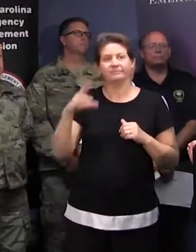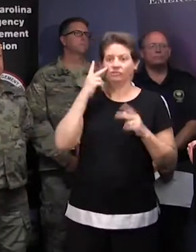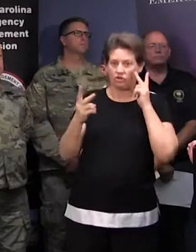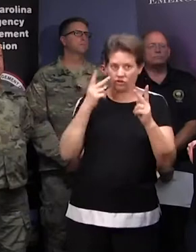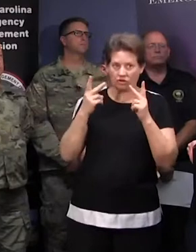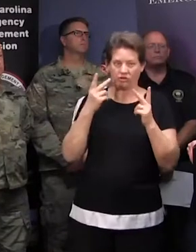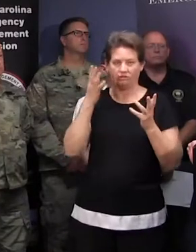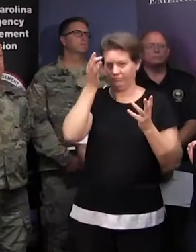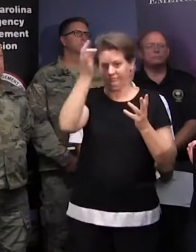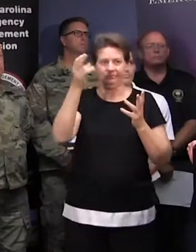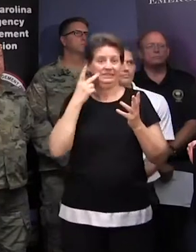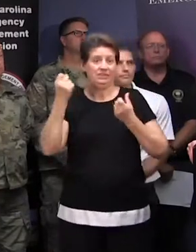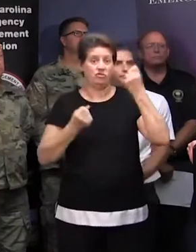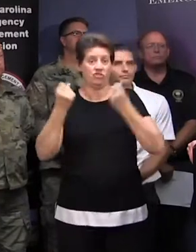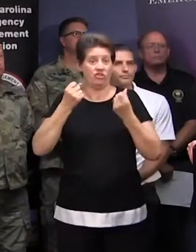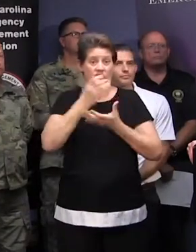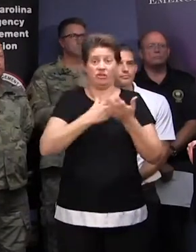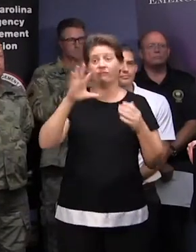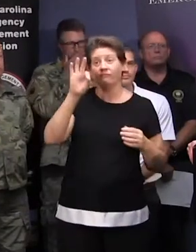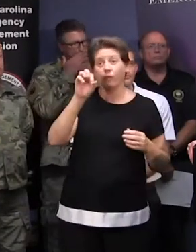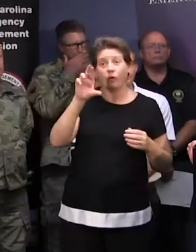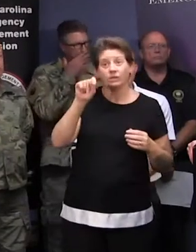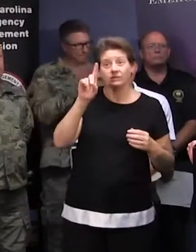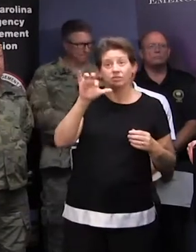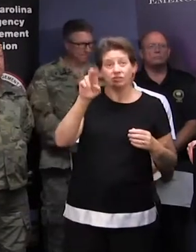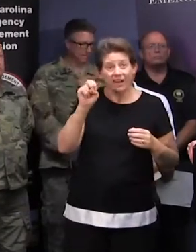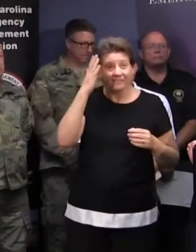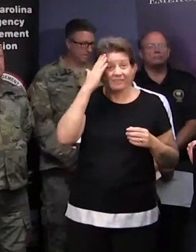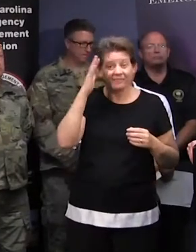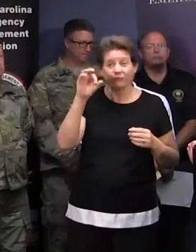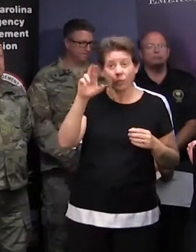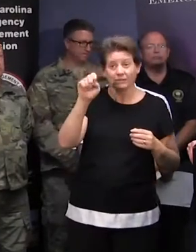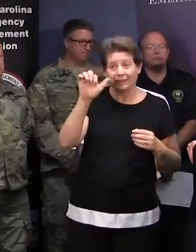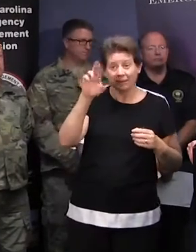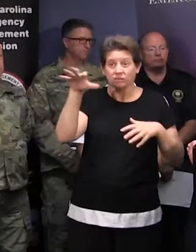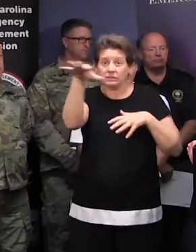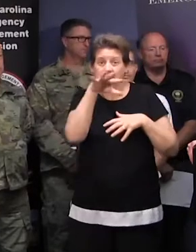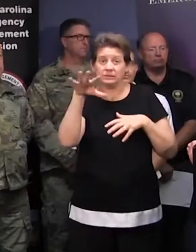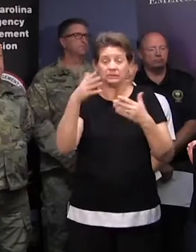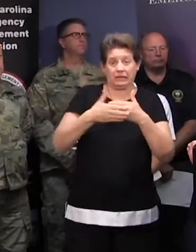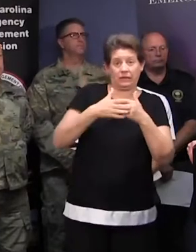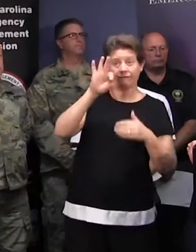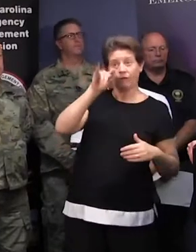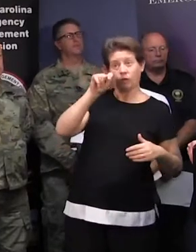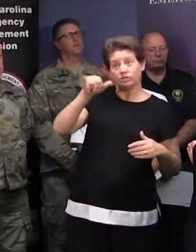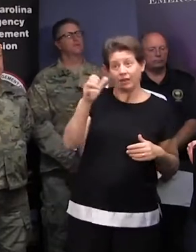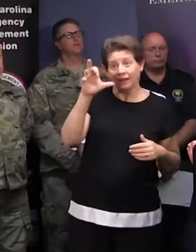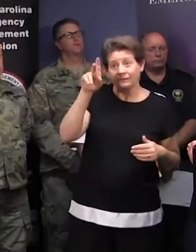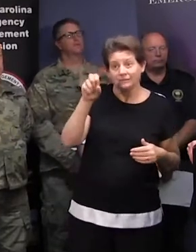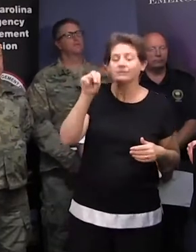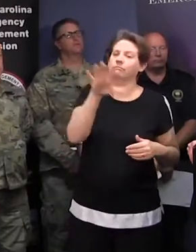You could barely see the tops of cars on Forest Drive out near the Forest Acres and towards Fort Jackson. But that